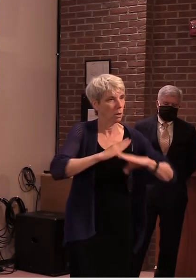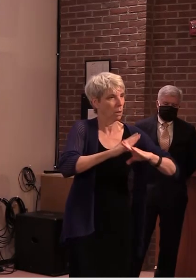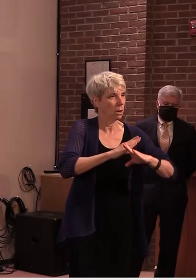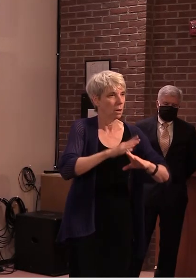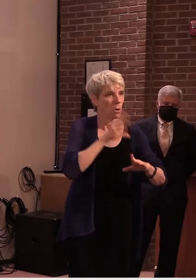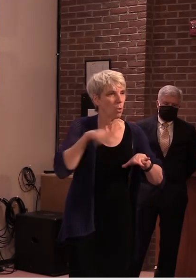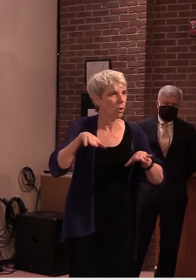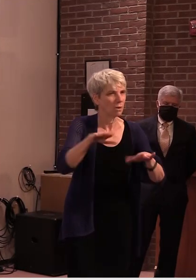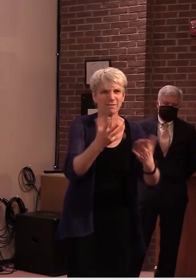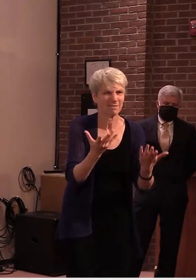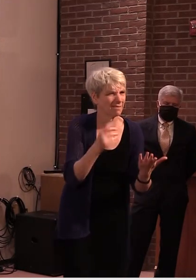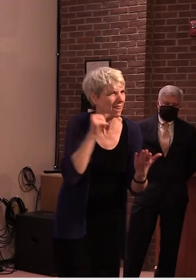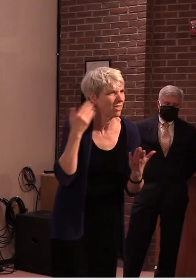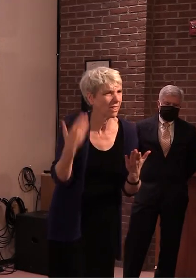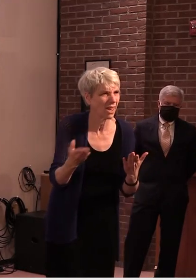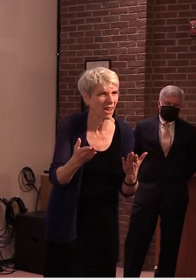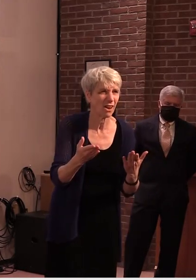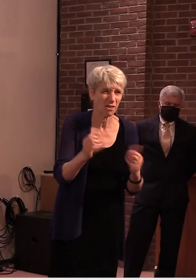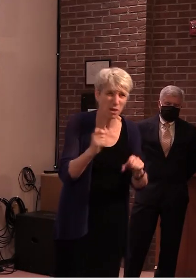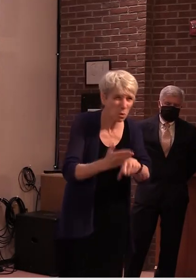maybe tighten this up a little up